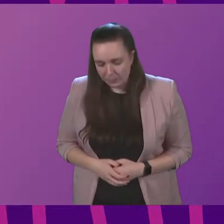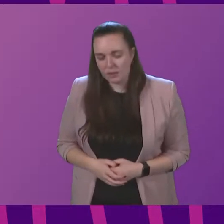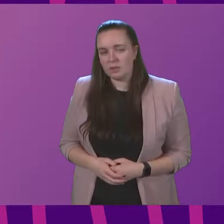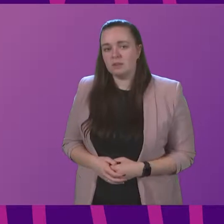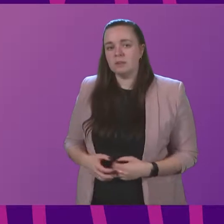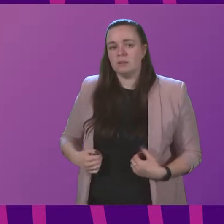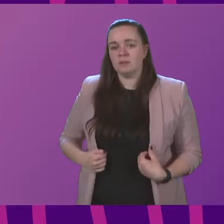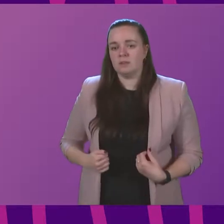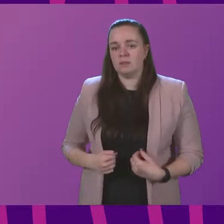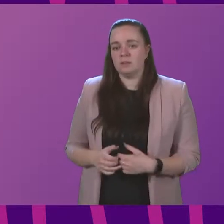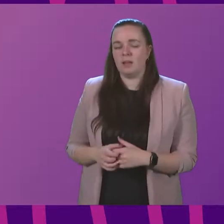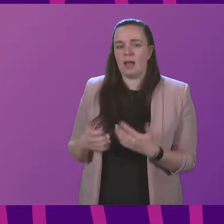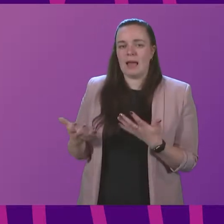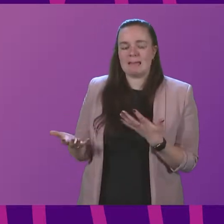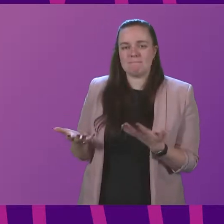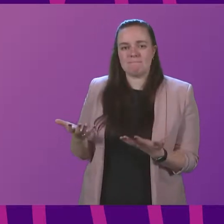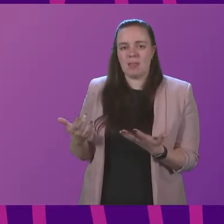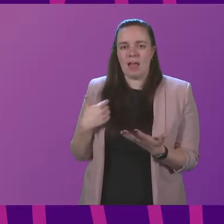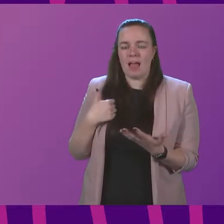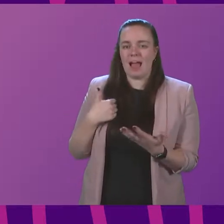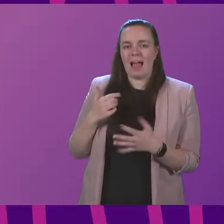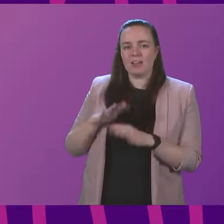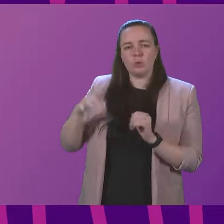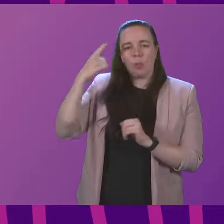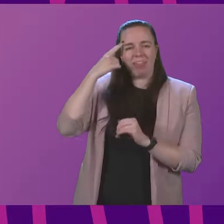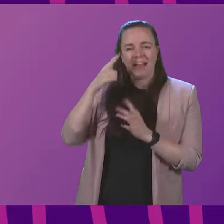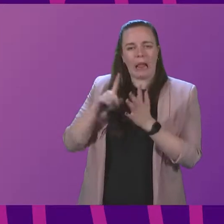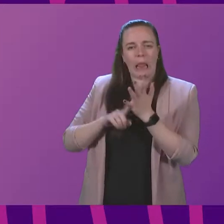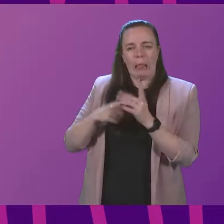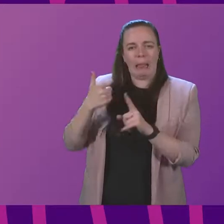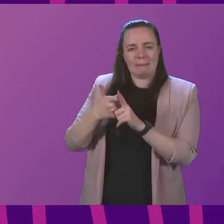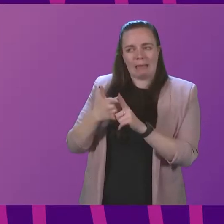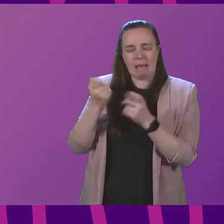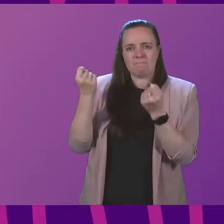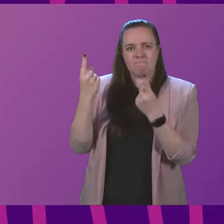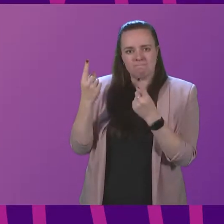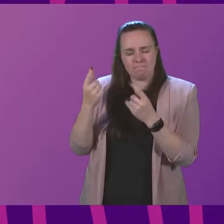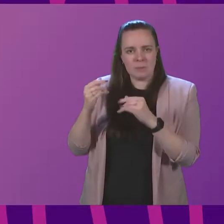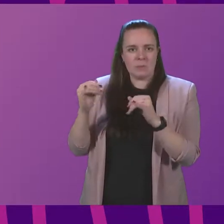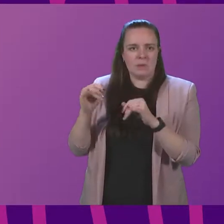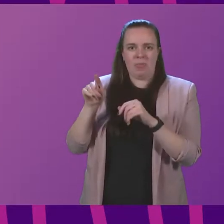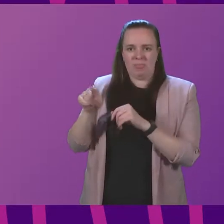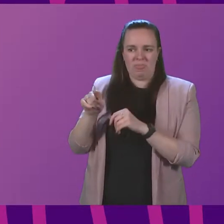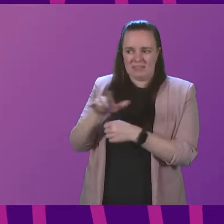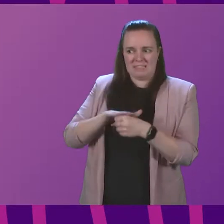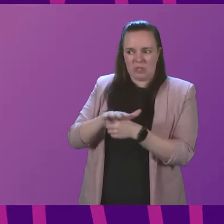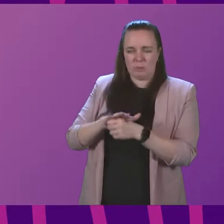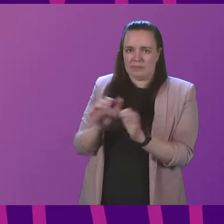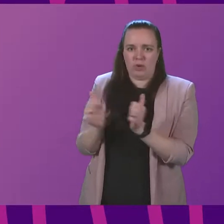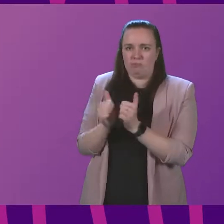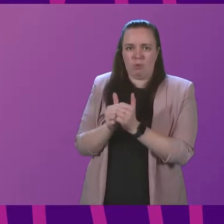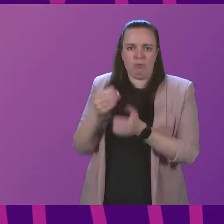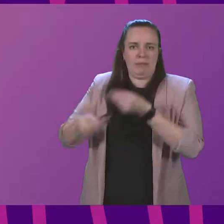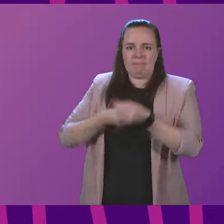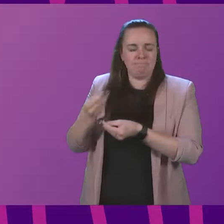I don't think Liam Kerr characterises the gravity of the situation in any way appropriately, Presiding Officer.